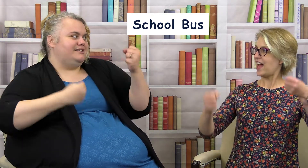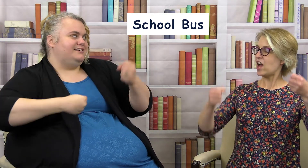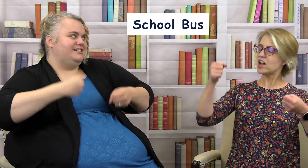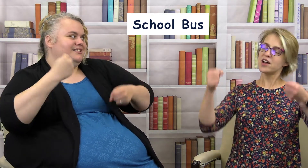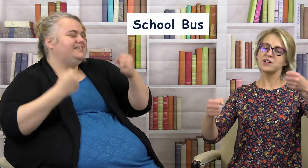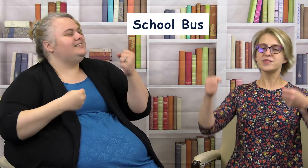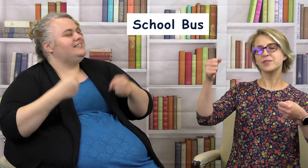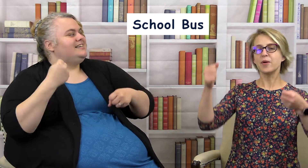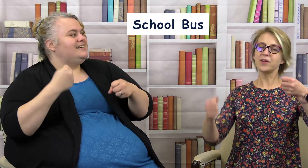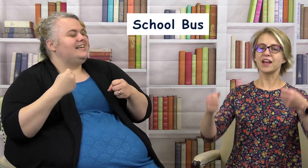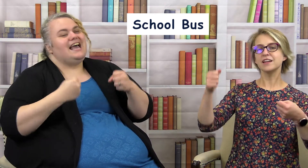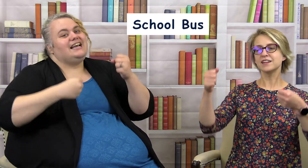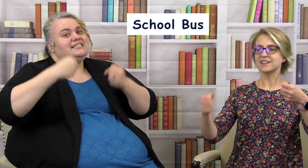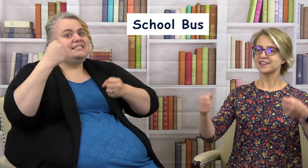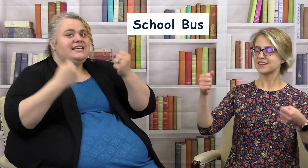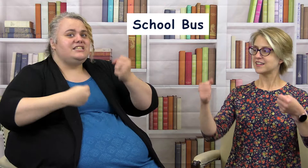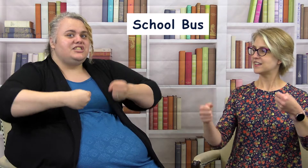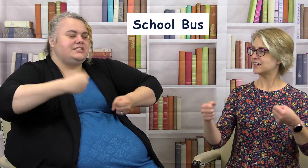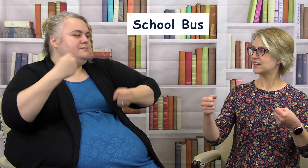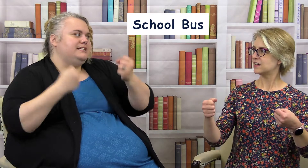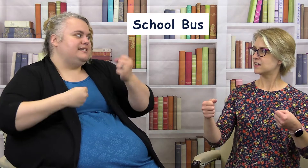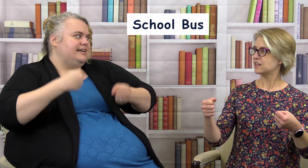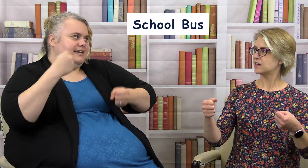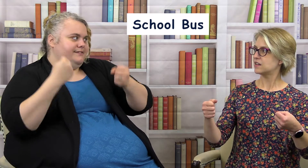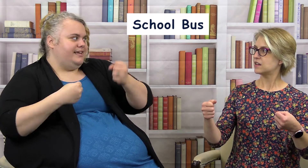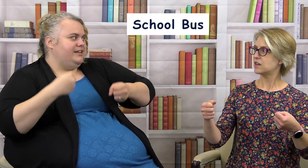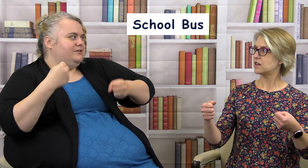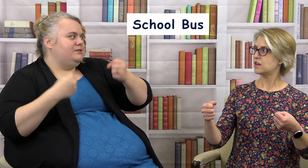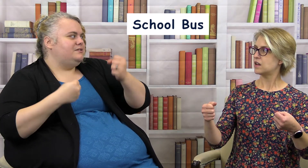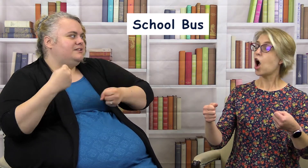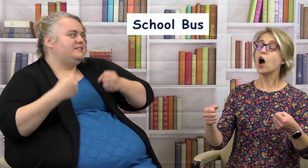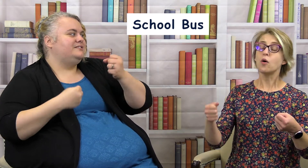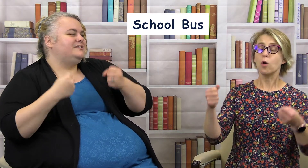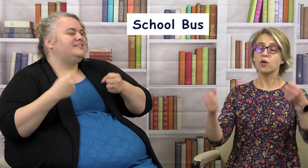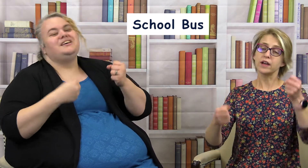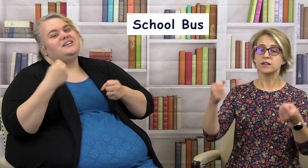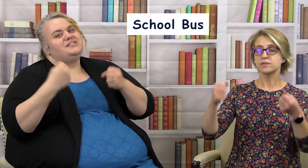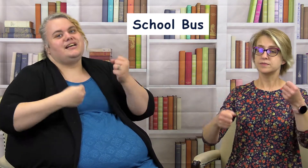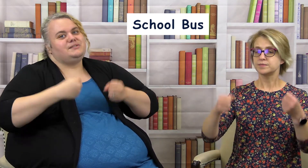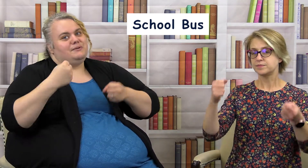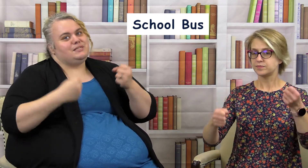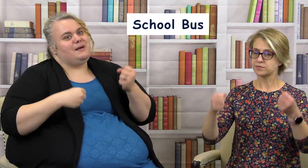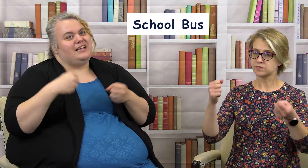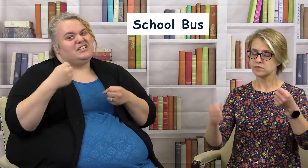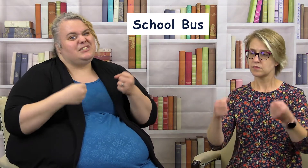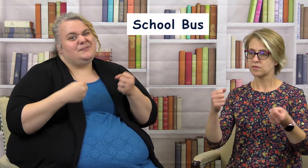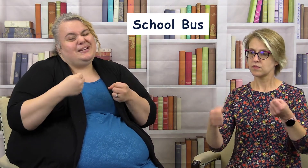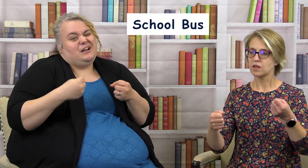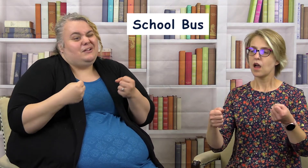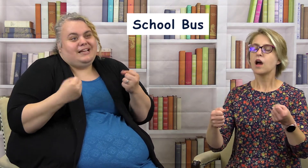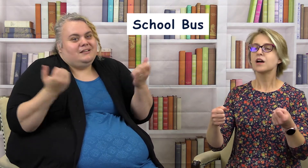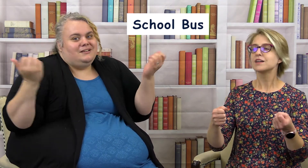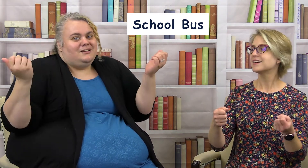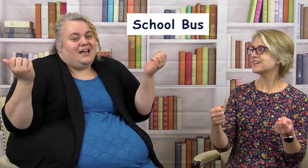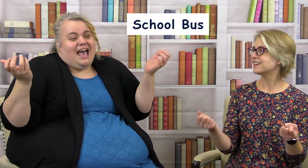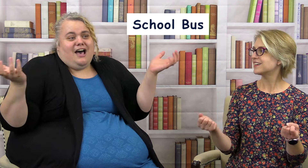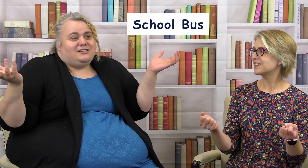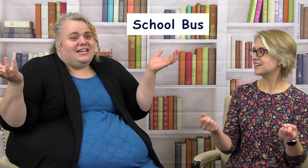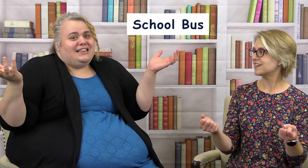oh yeah because this just means like any vehicle oh okay so that's why we're spelling just so we know like how'd you get